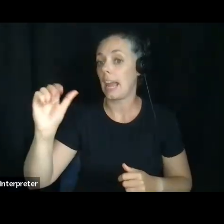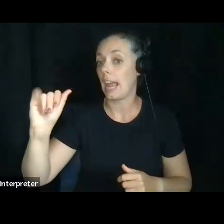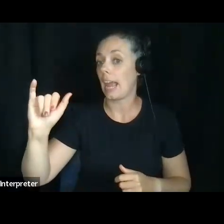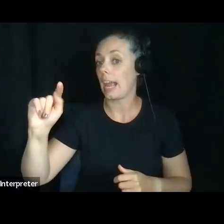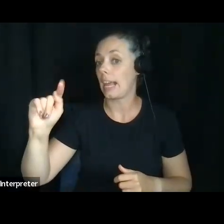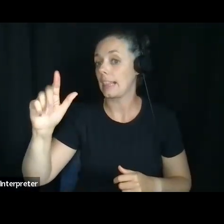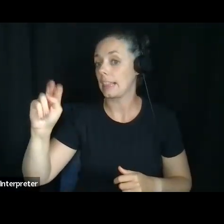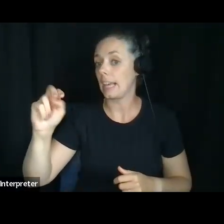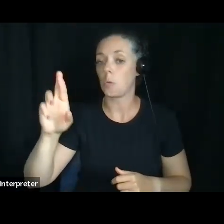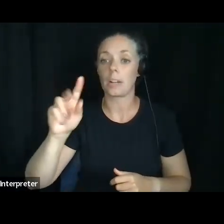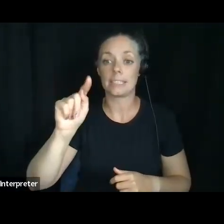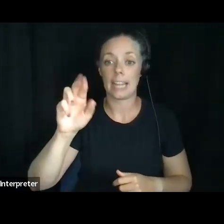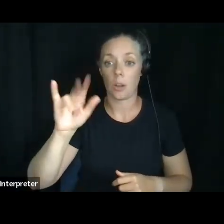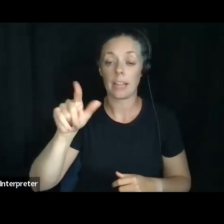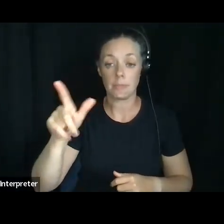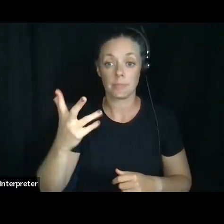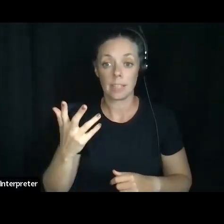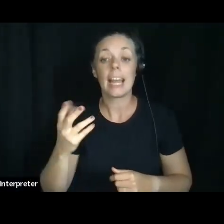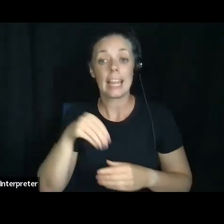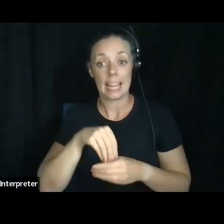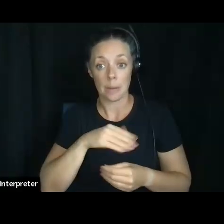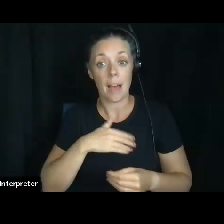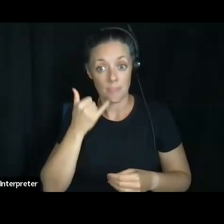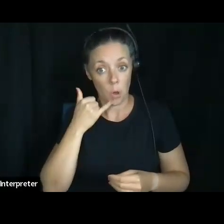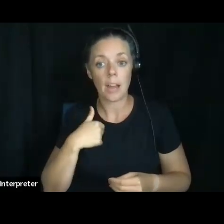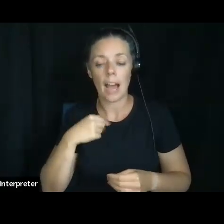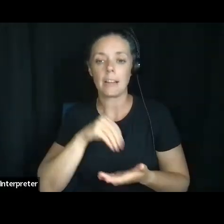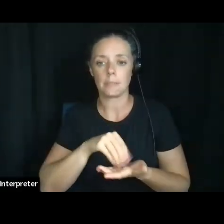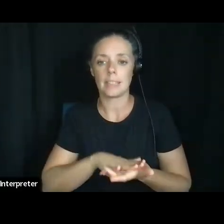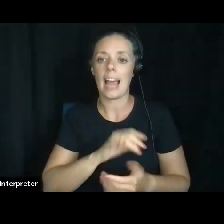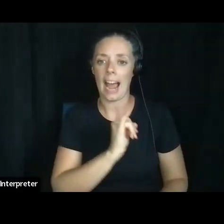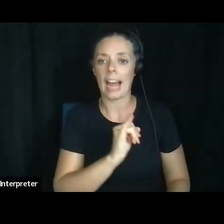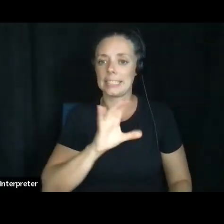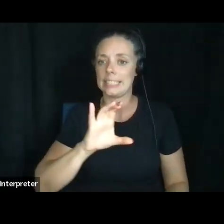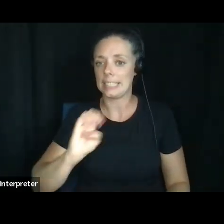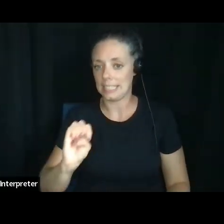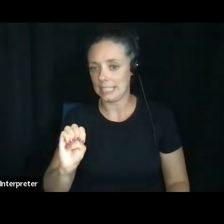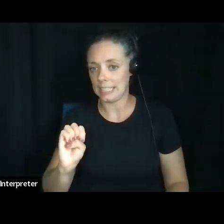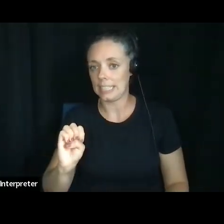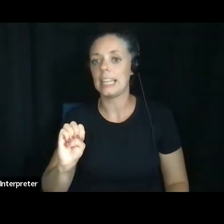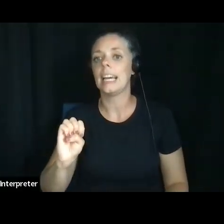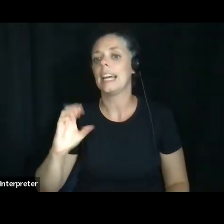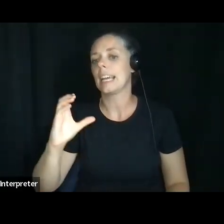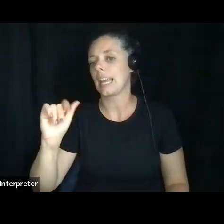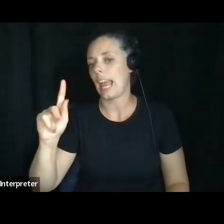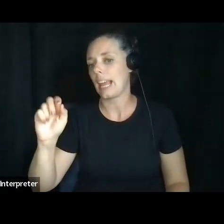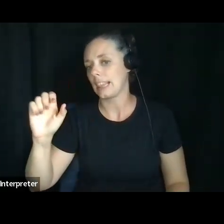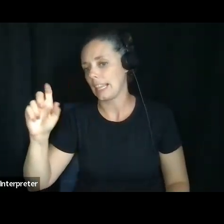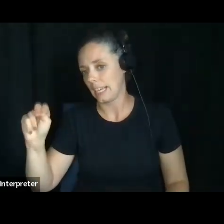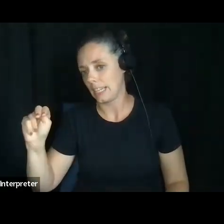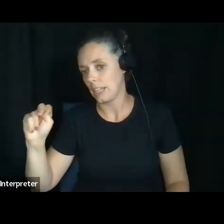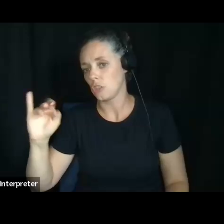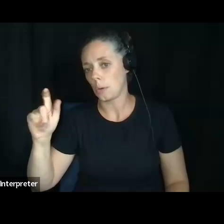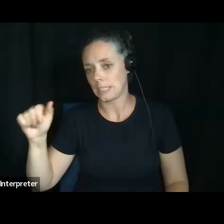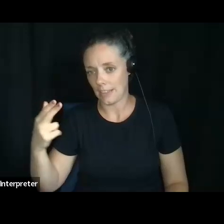agents and a power of attorney in my phone, I would put I C E Caitlin, Joseph, I C E Terry Lynn Smith.